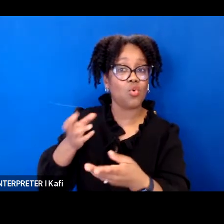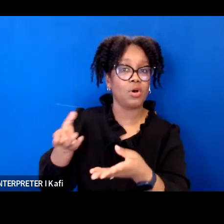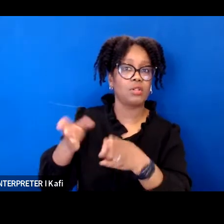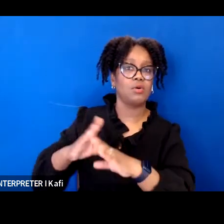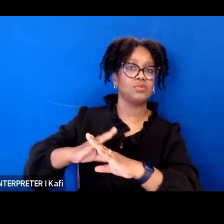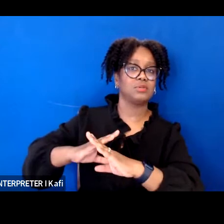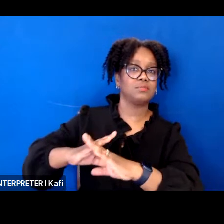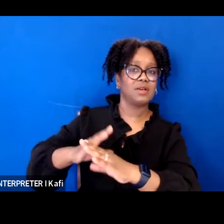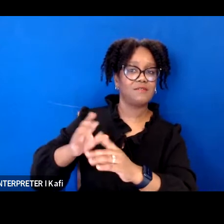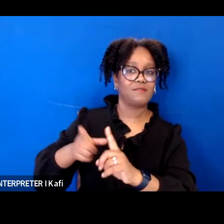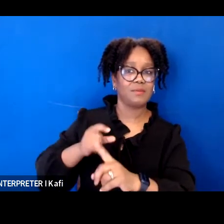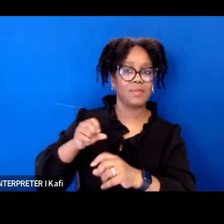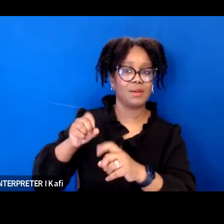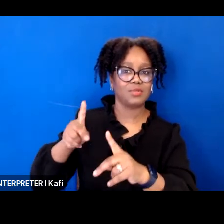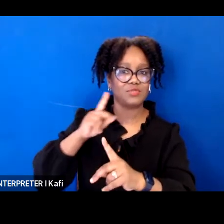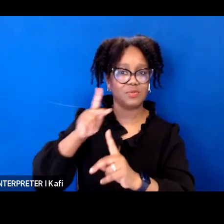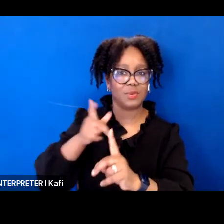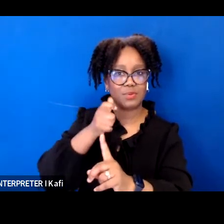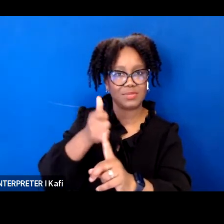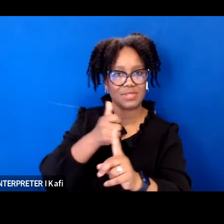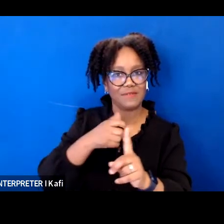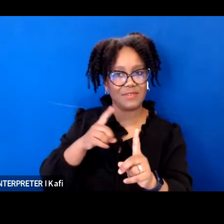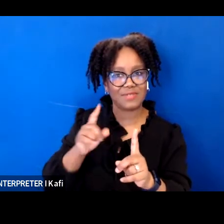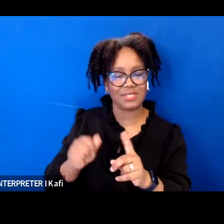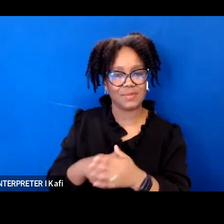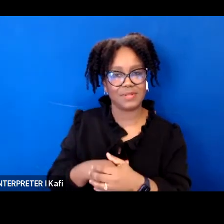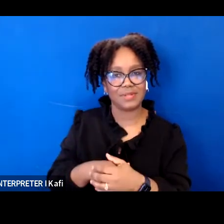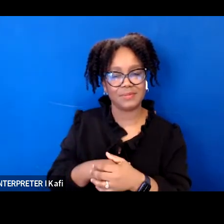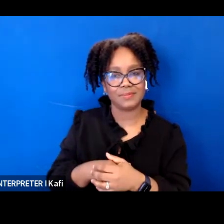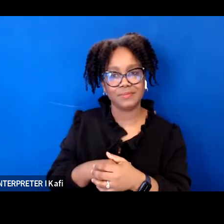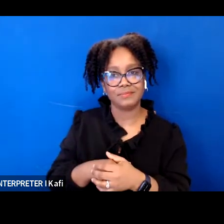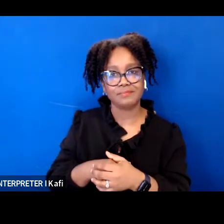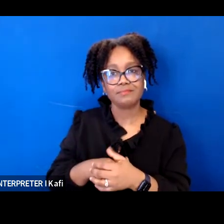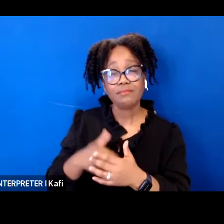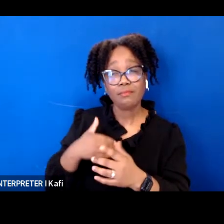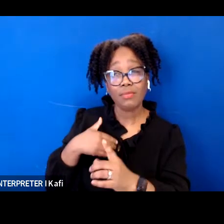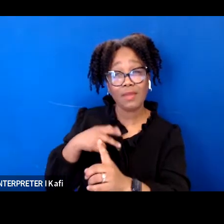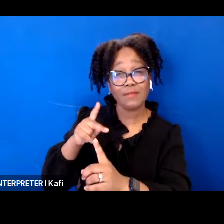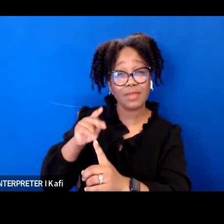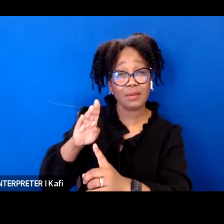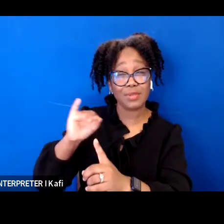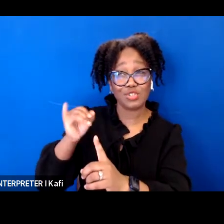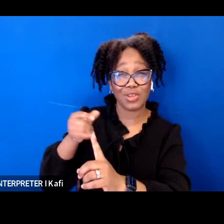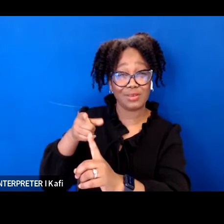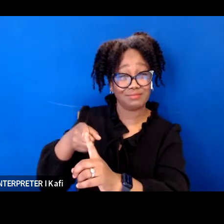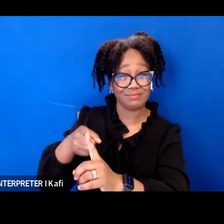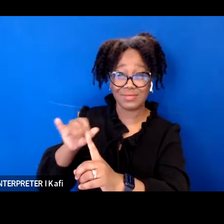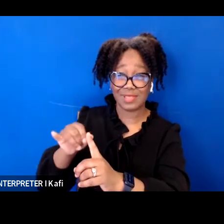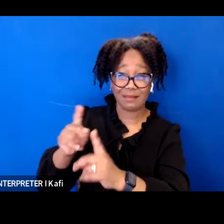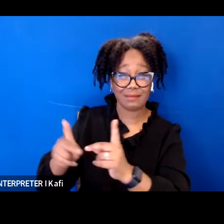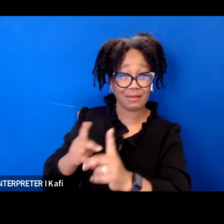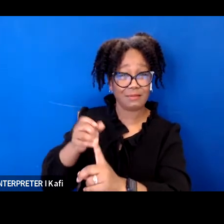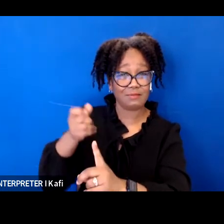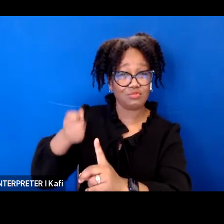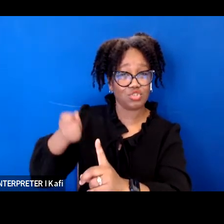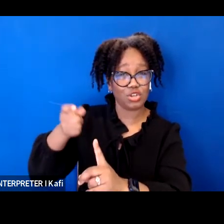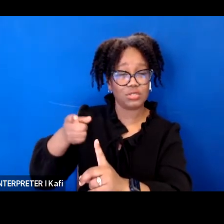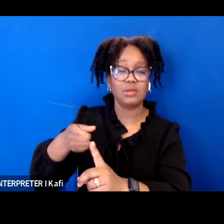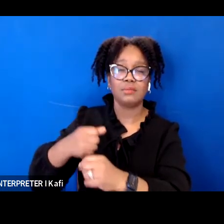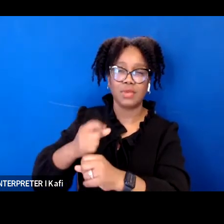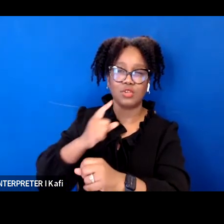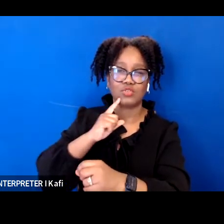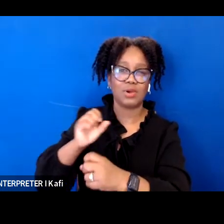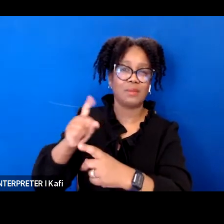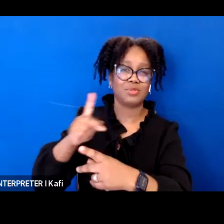having a justice like judge jackson who is committed to equal access to the courts will help ensure that those doors remain open